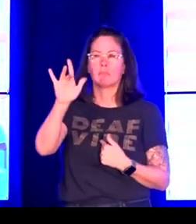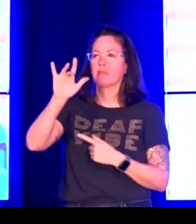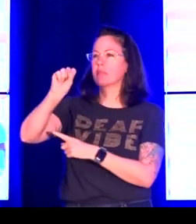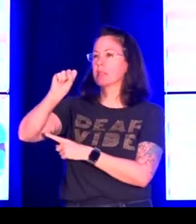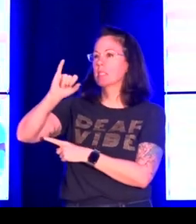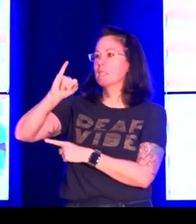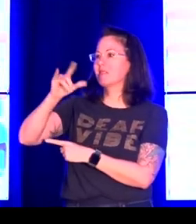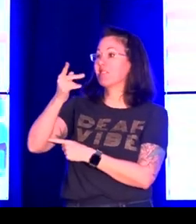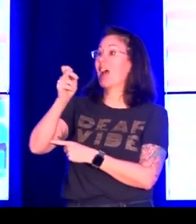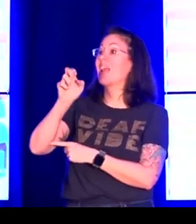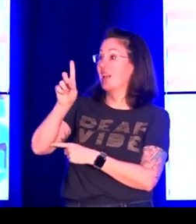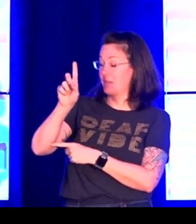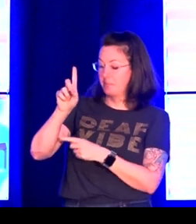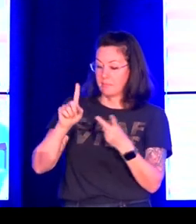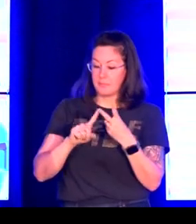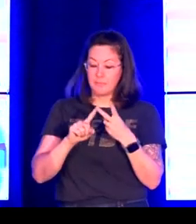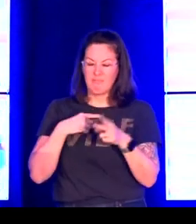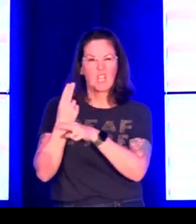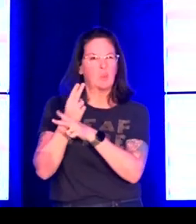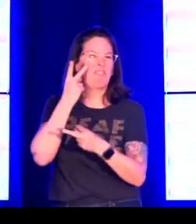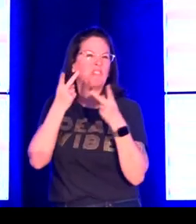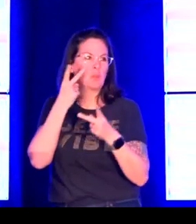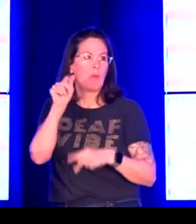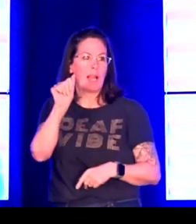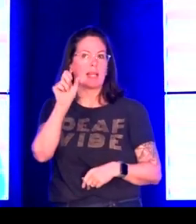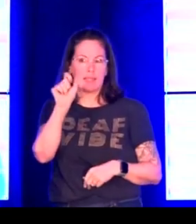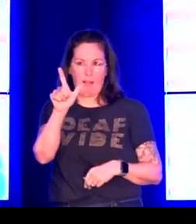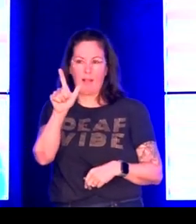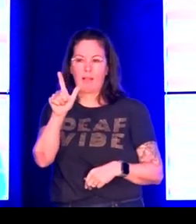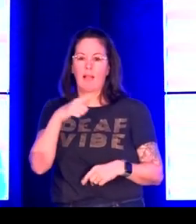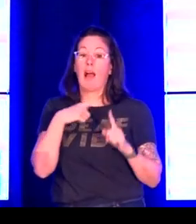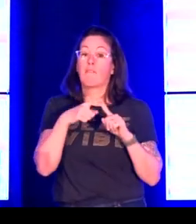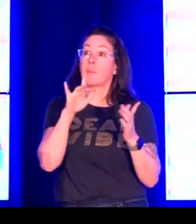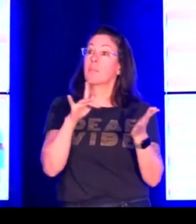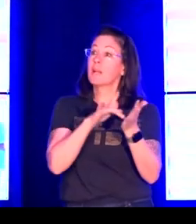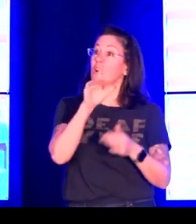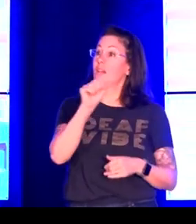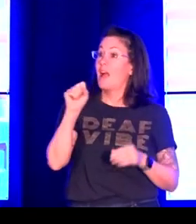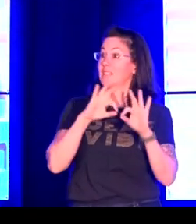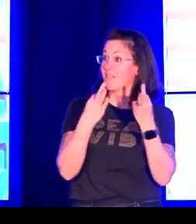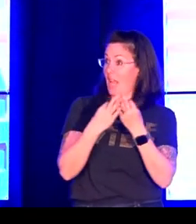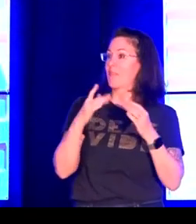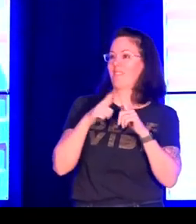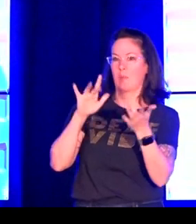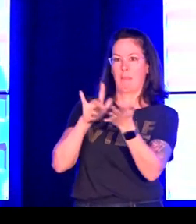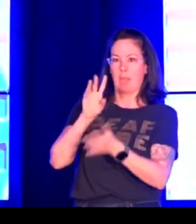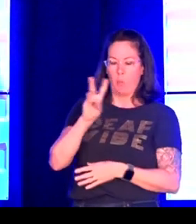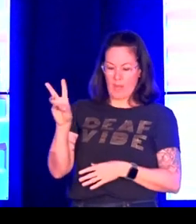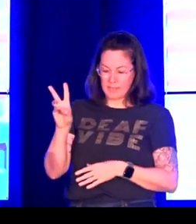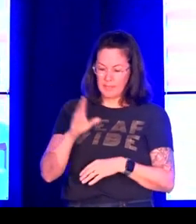work, I am a white, sighted user of visual ASL